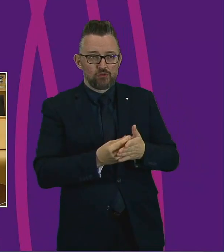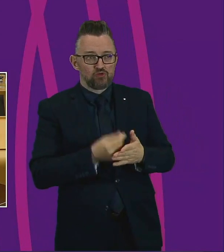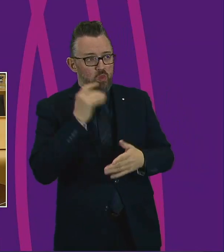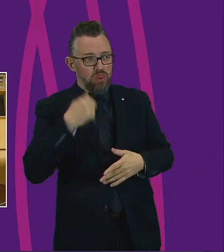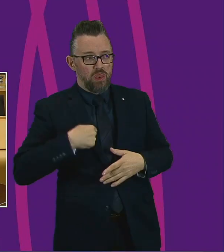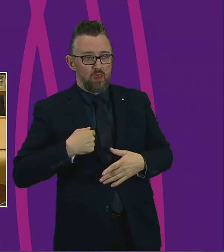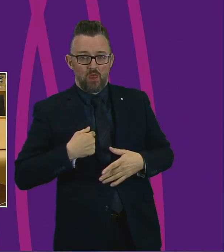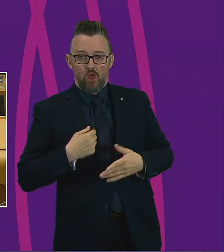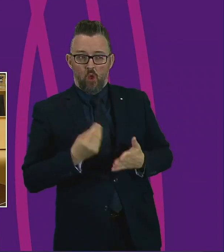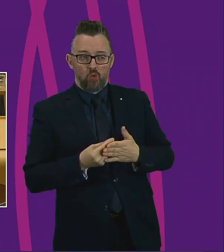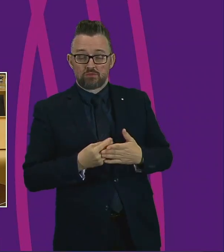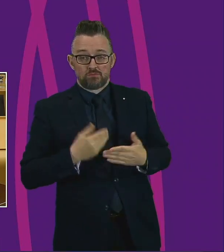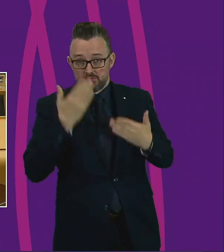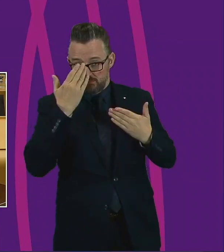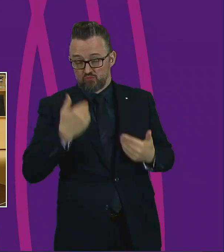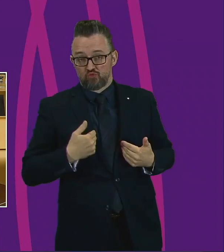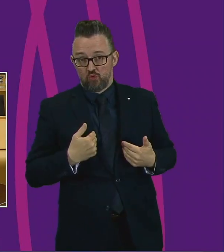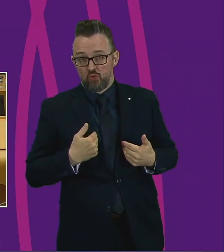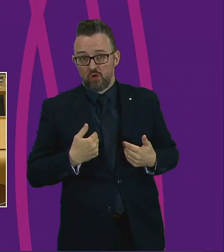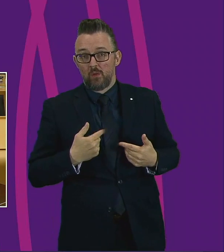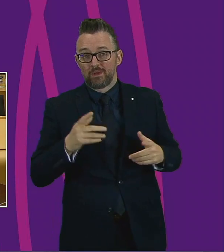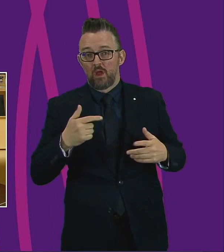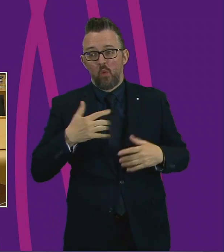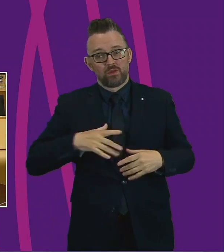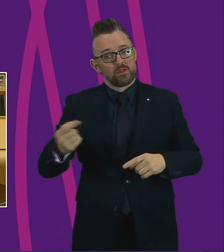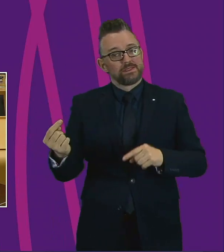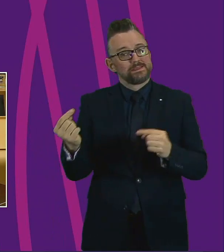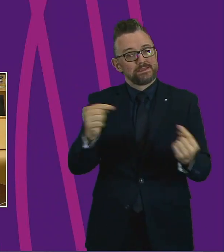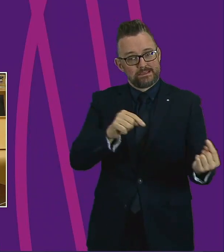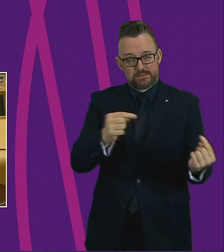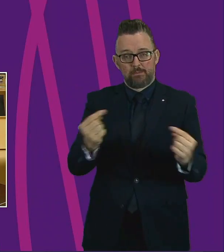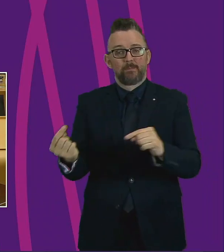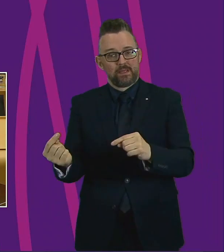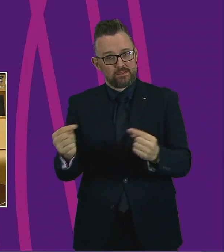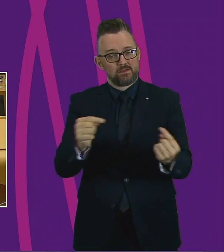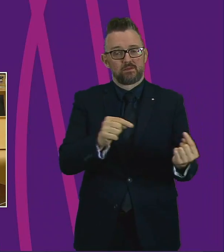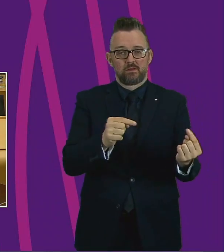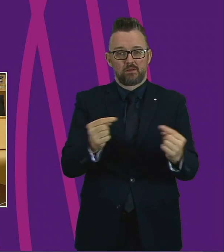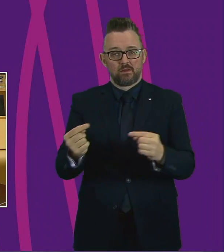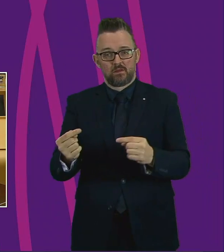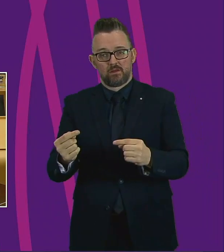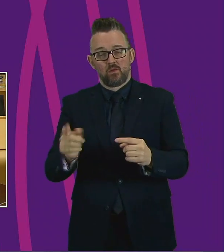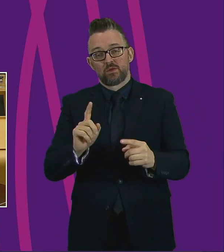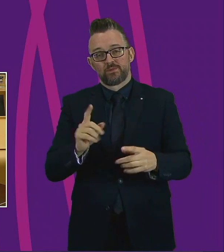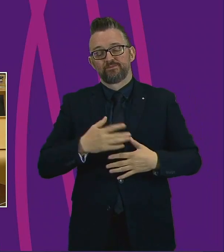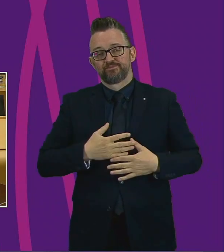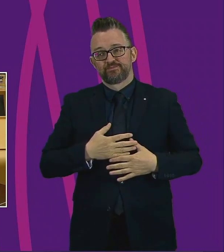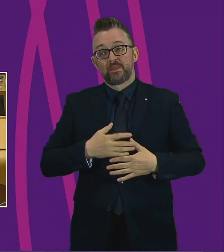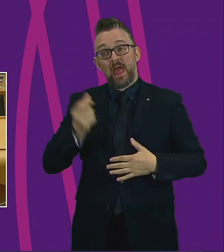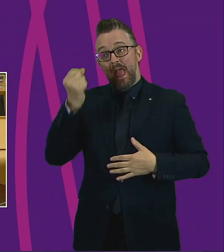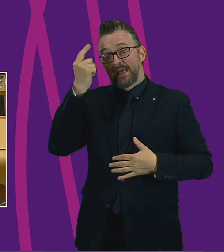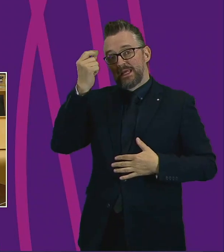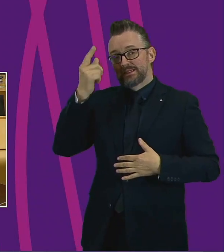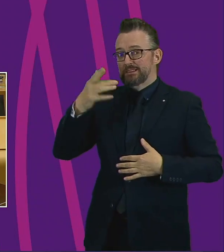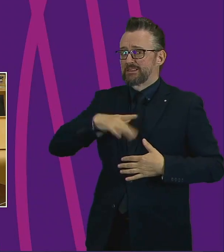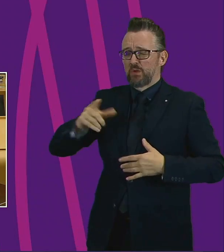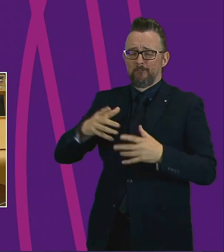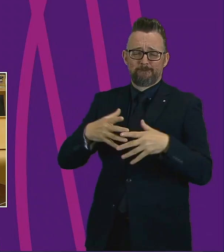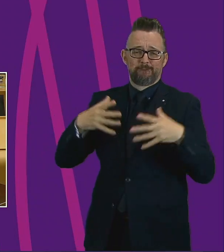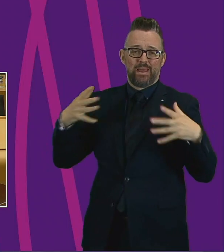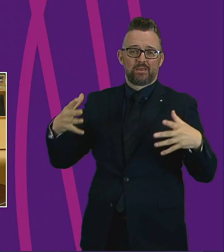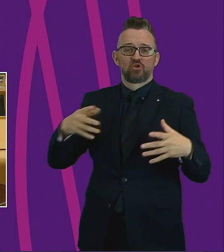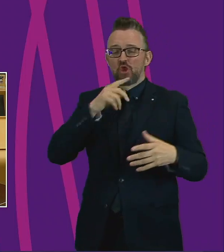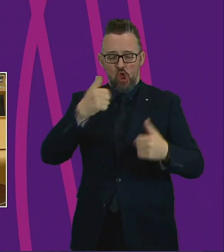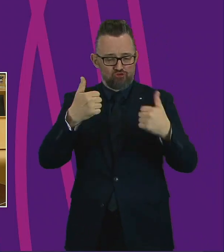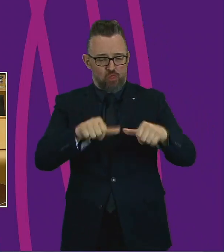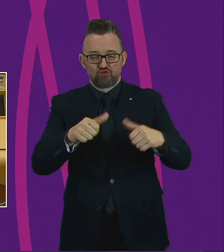But I would like to say in this debate to Cabinet Secretary and Ministers, we need big ideas, not old solutions. This is the